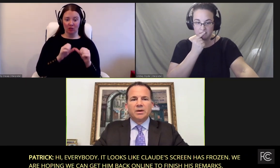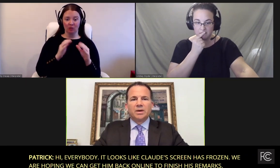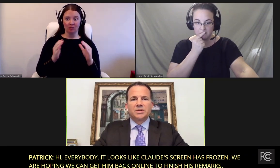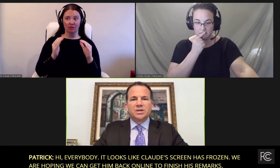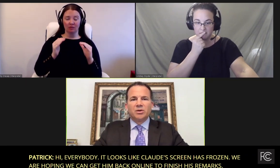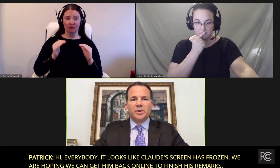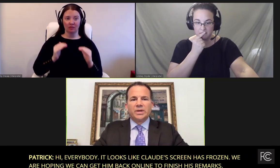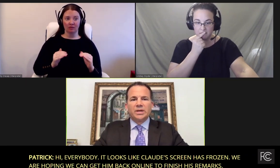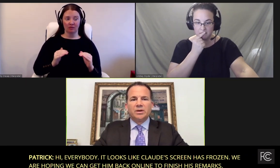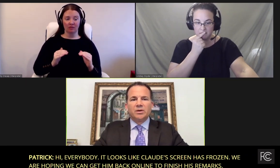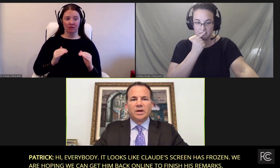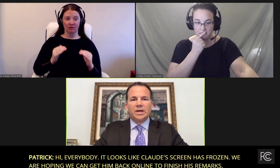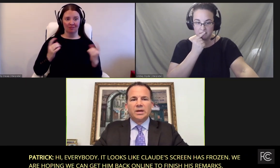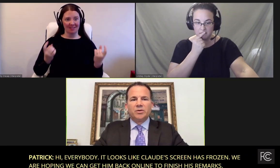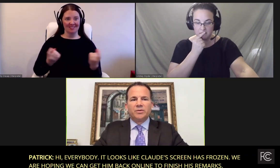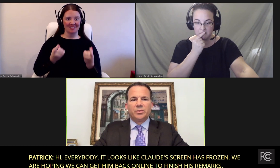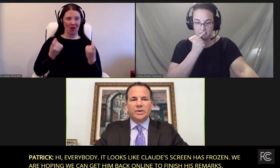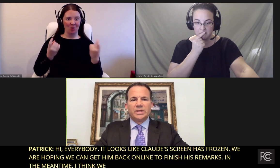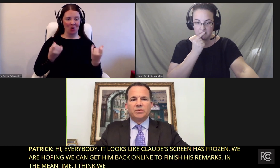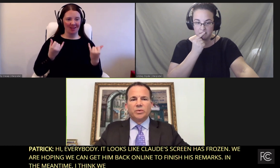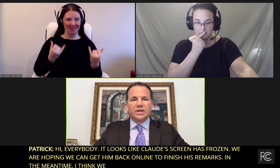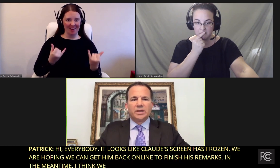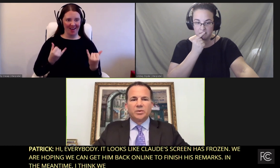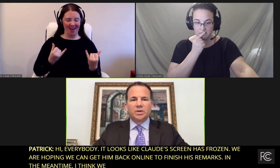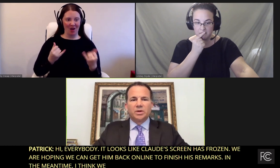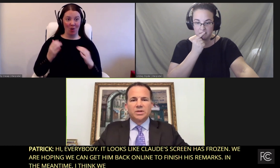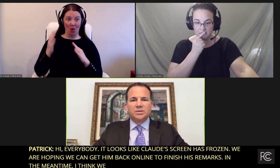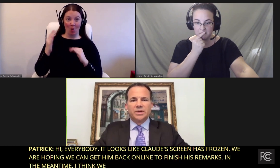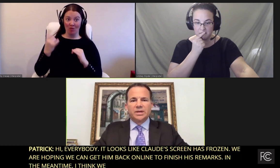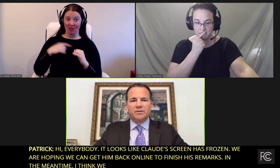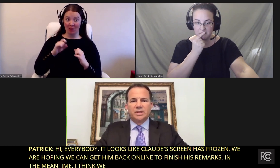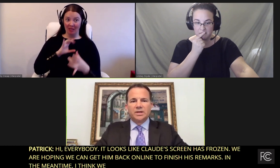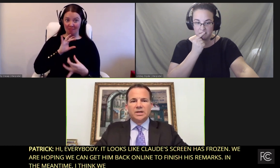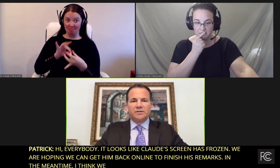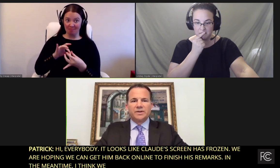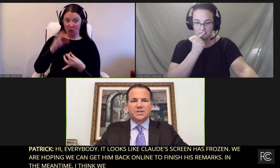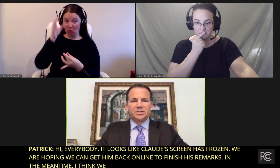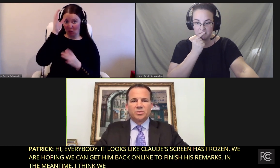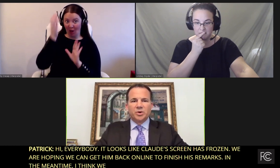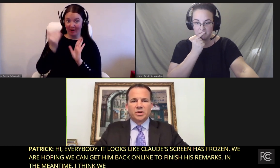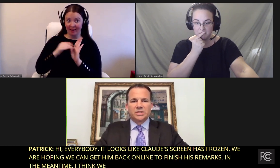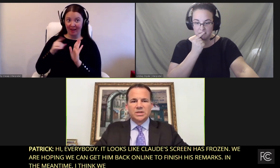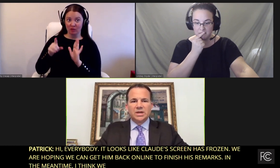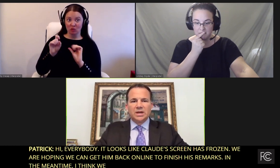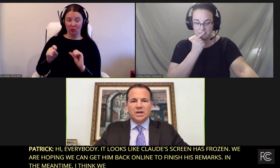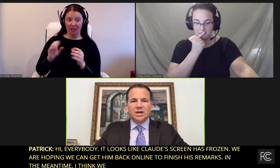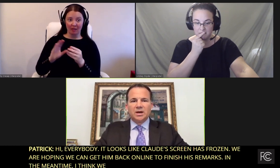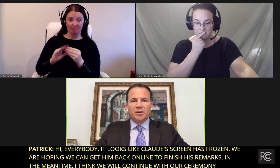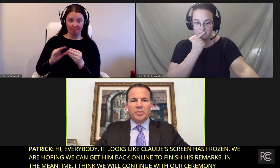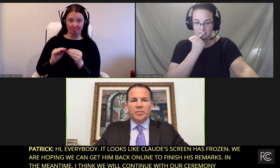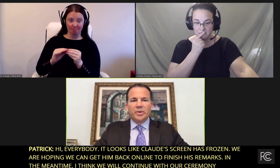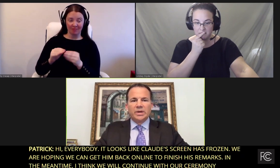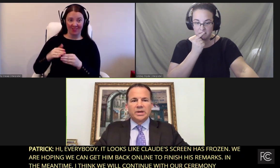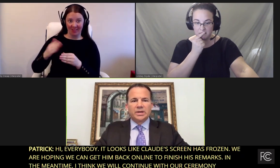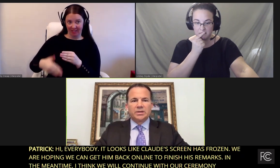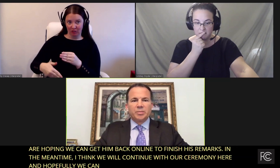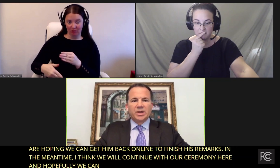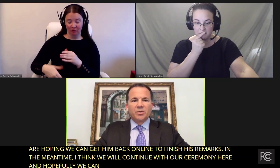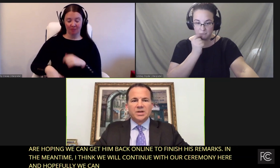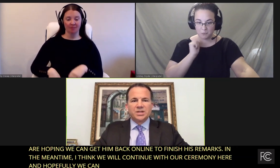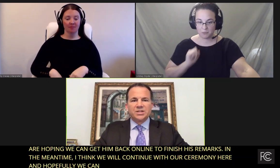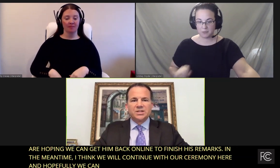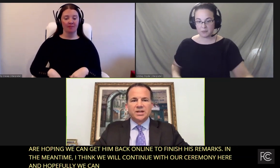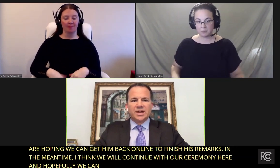our ceremony here and hopefully we can reconnect with Claude so he can finish his remarks. But